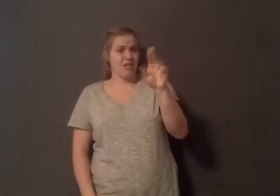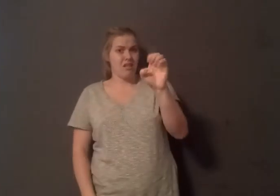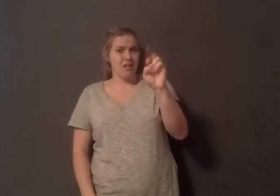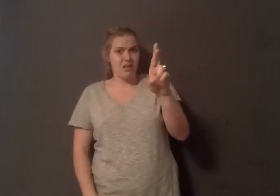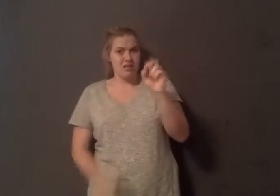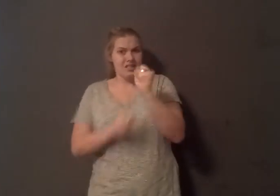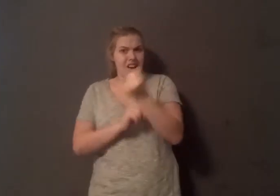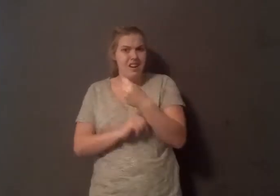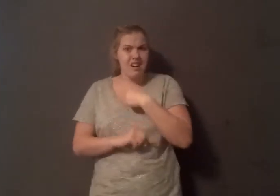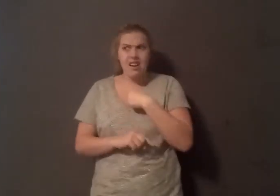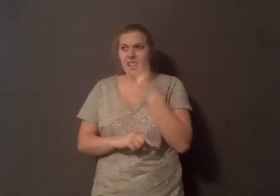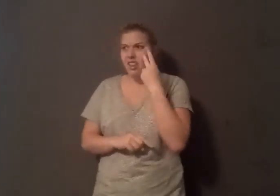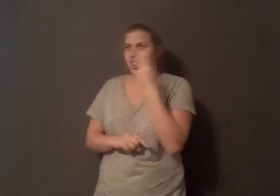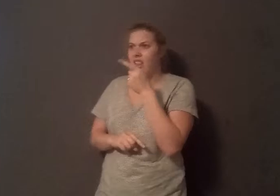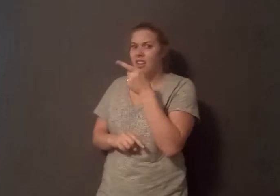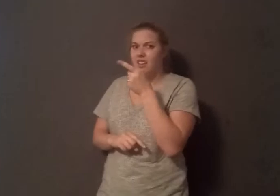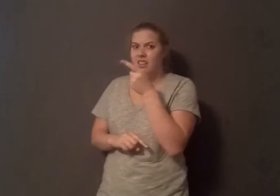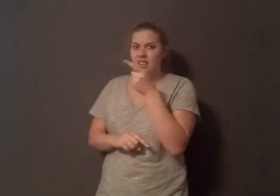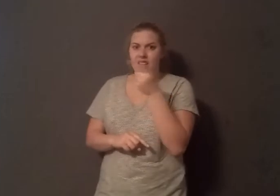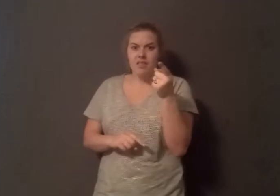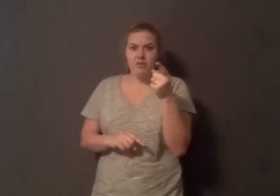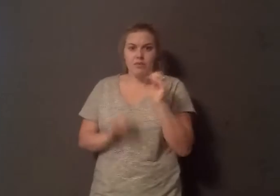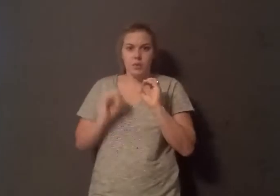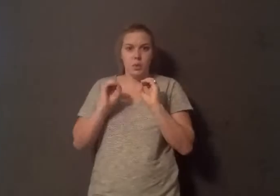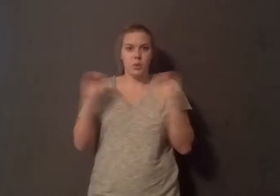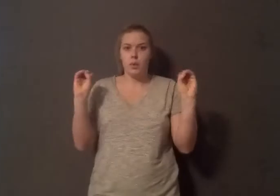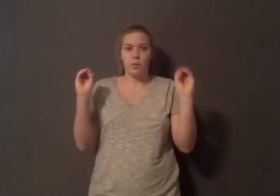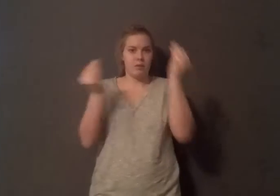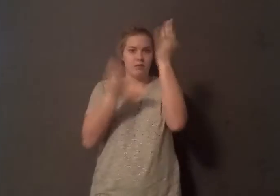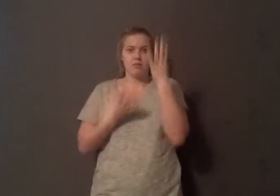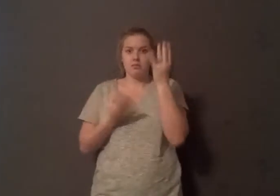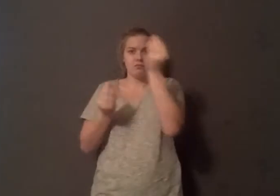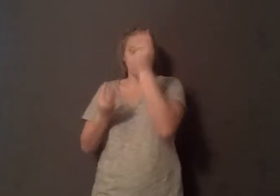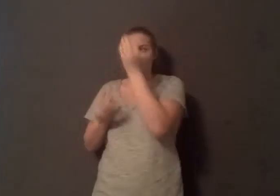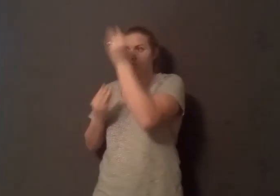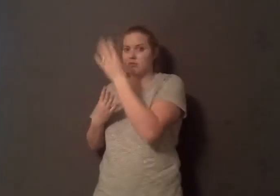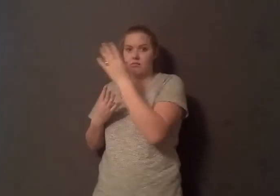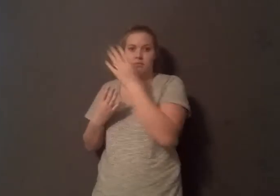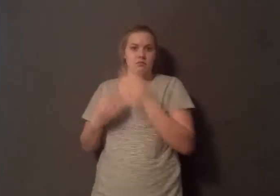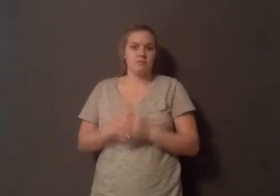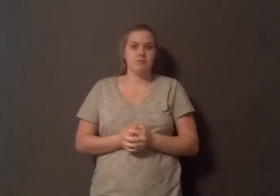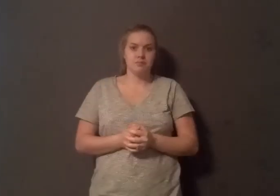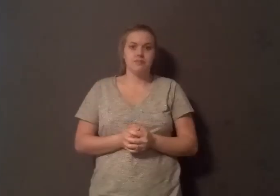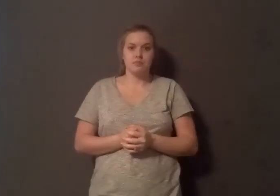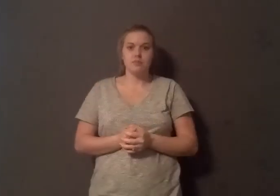When I went on their website, I was shocked to see that none of this information was featured on their homepage. But even more shocking, on their